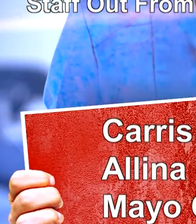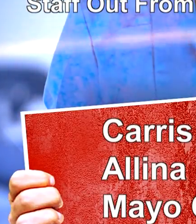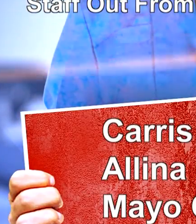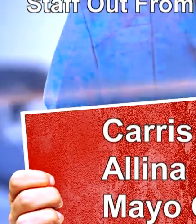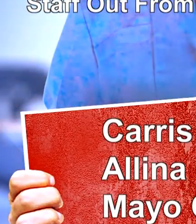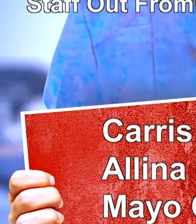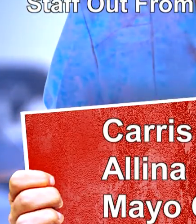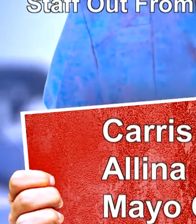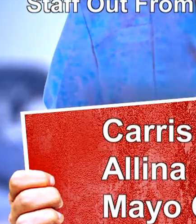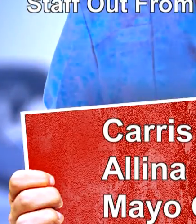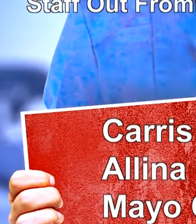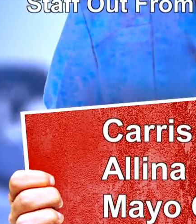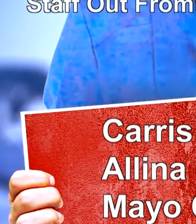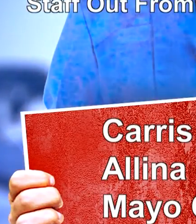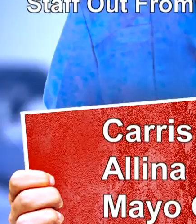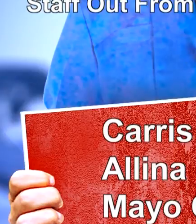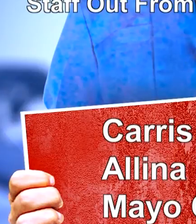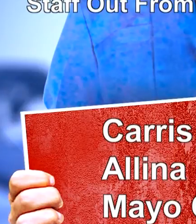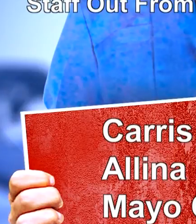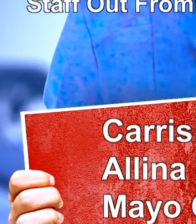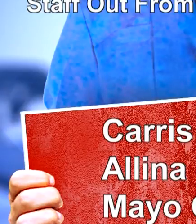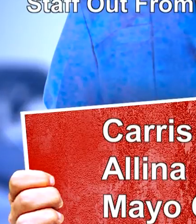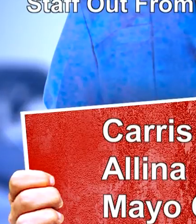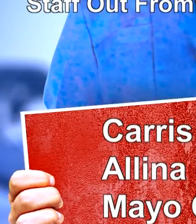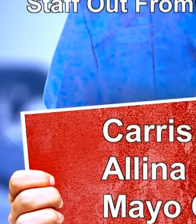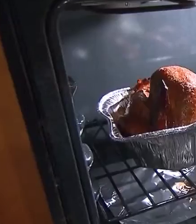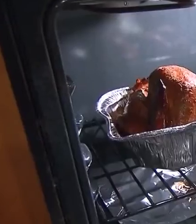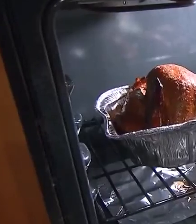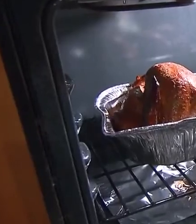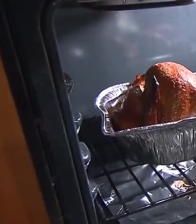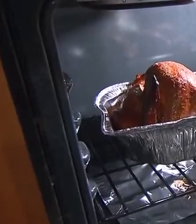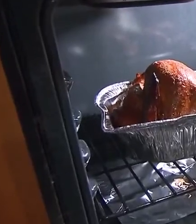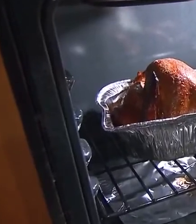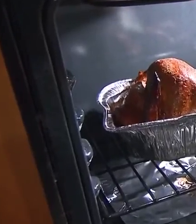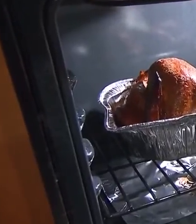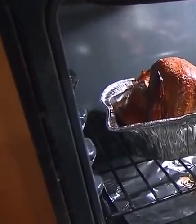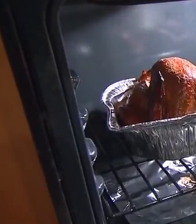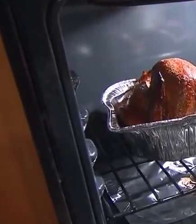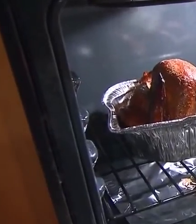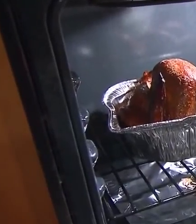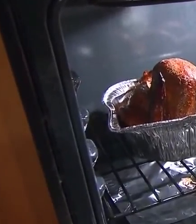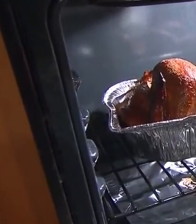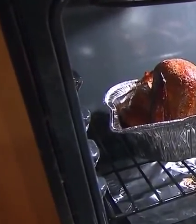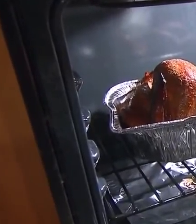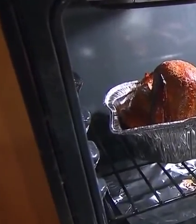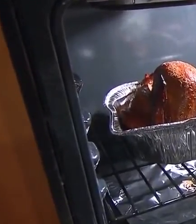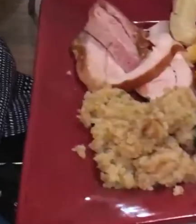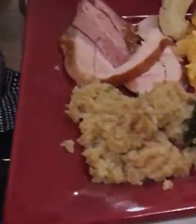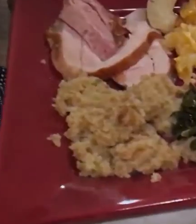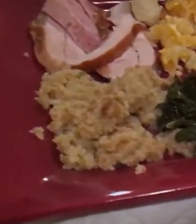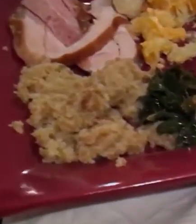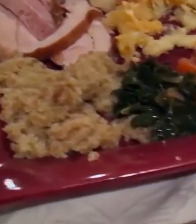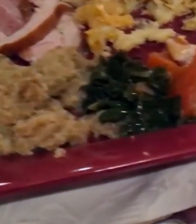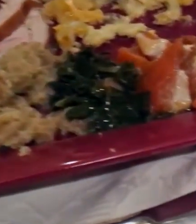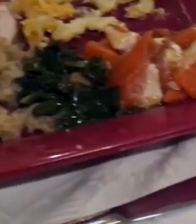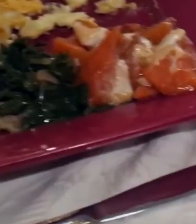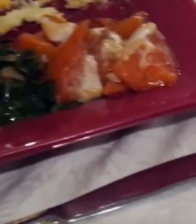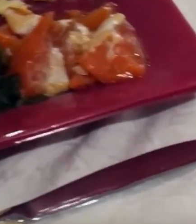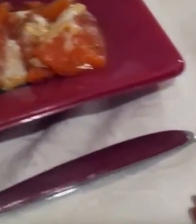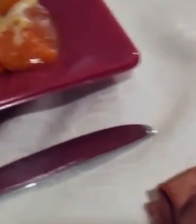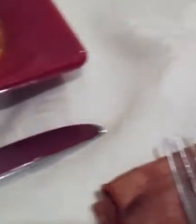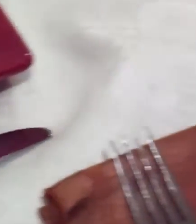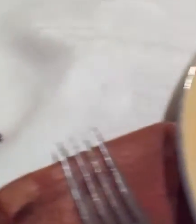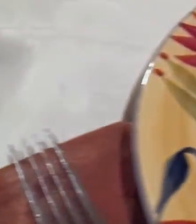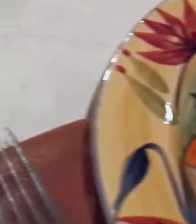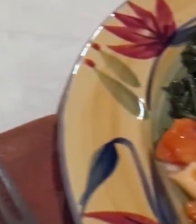more than 800. And Mayo Clinic, more than 900. As we approach Thanksgiving, the doctor says big gatherings have